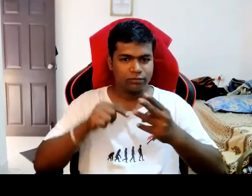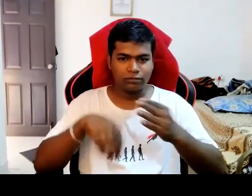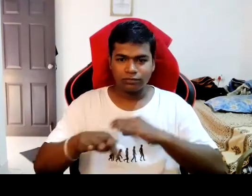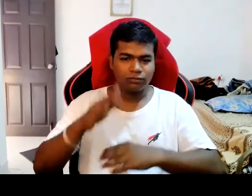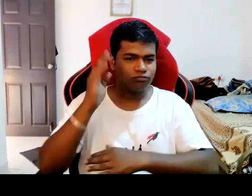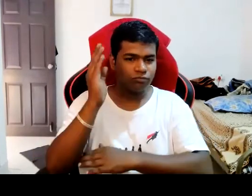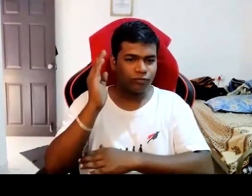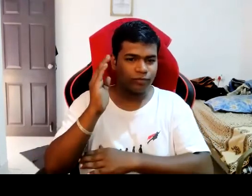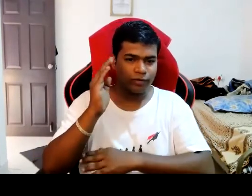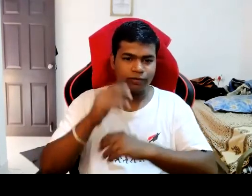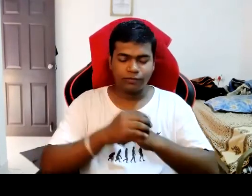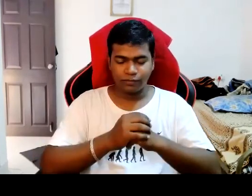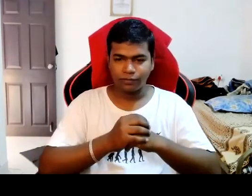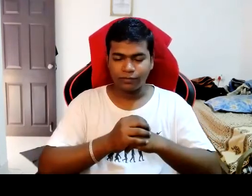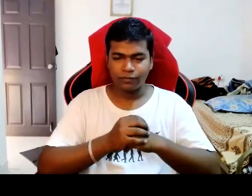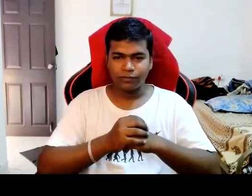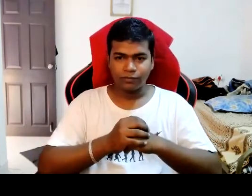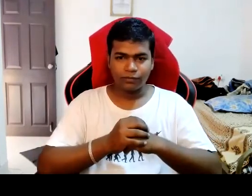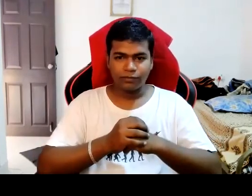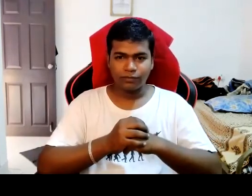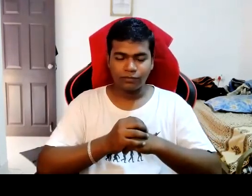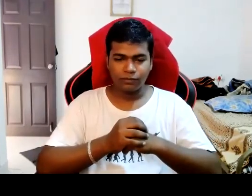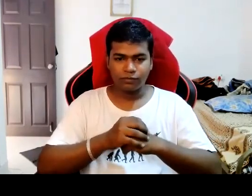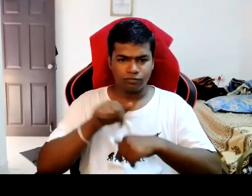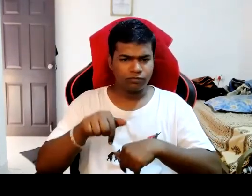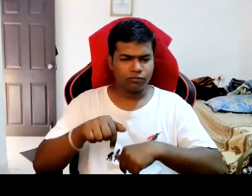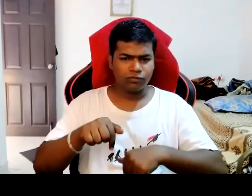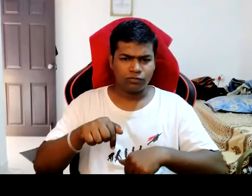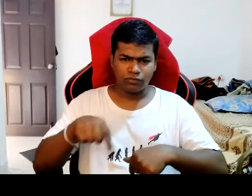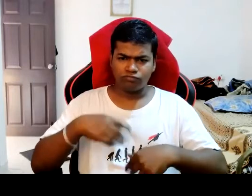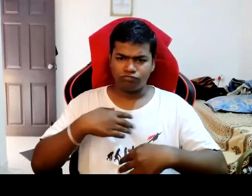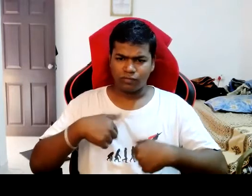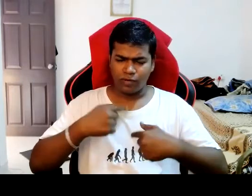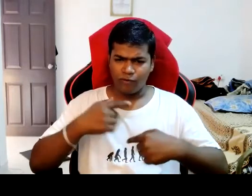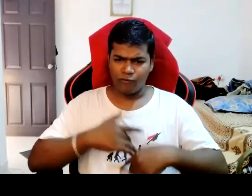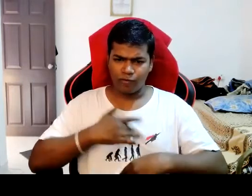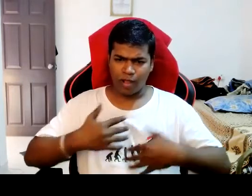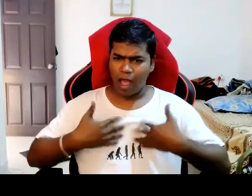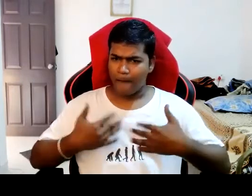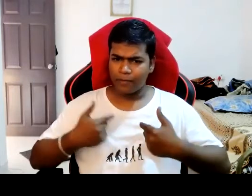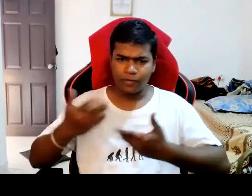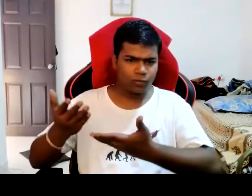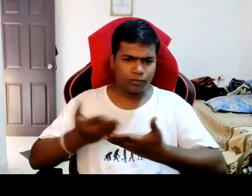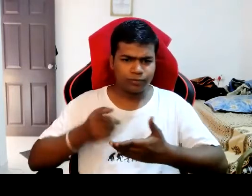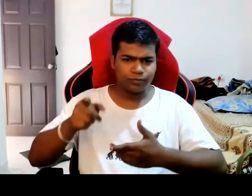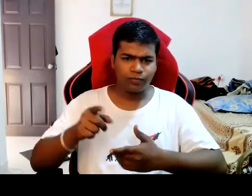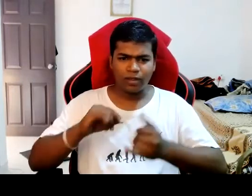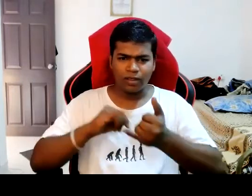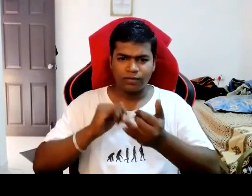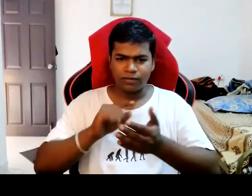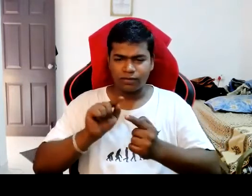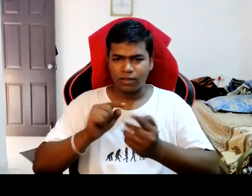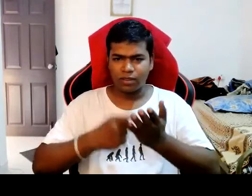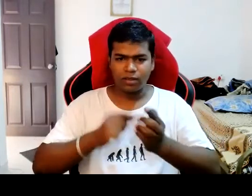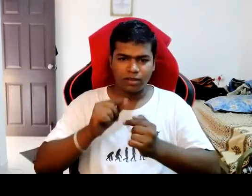series. Today it's my honor to introduce you Miss Sarisha KV. So